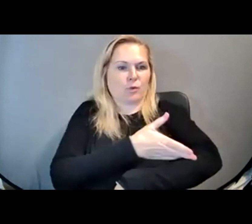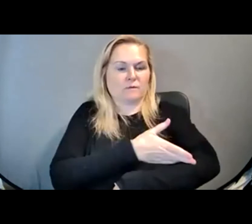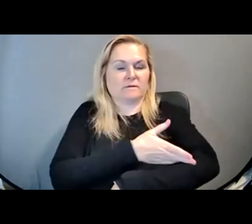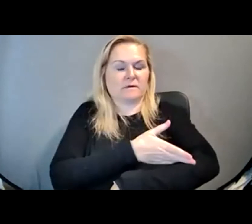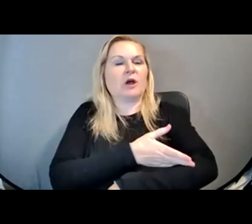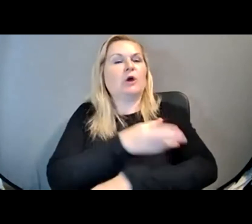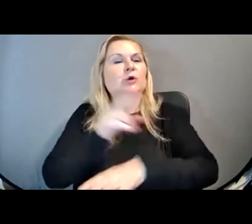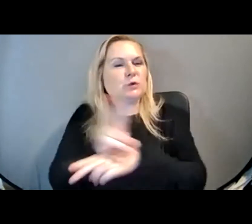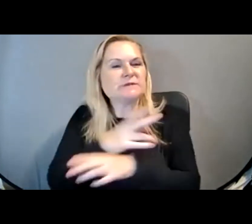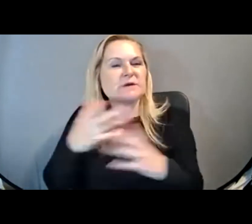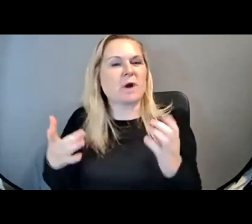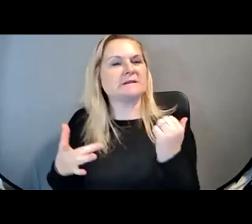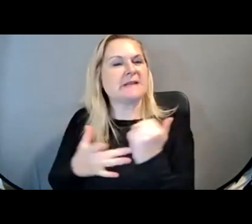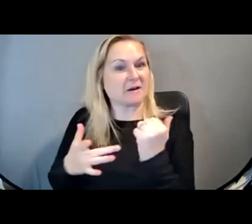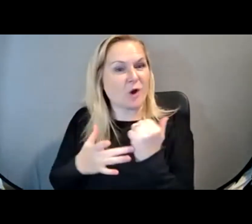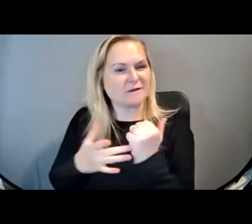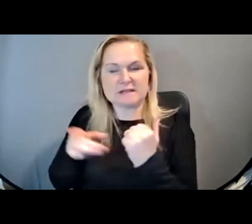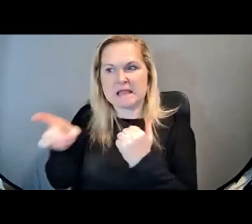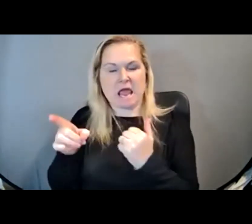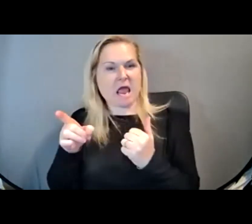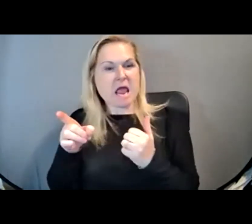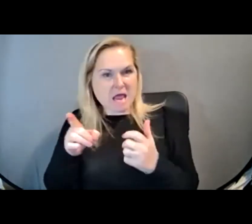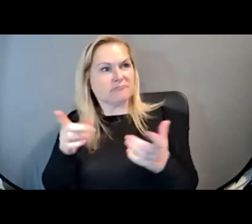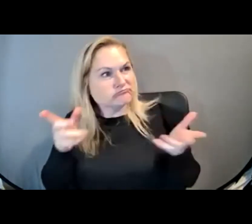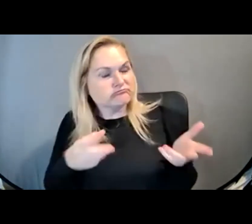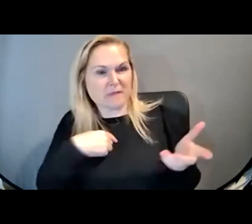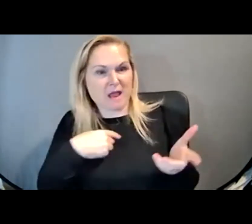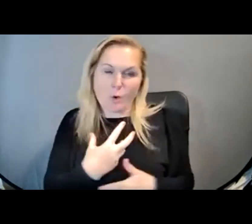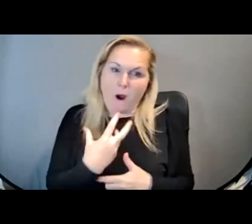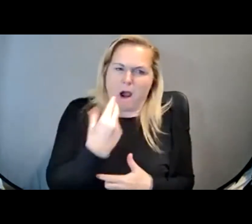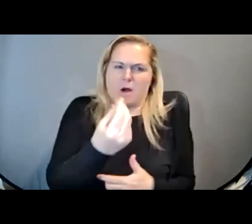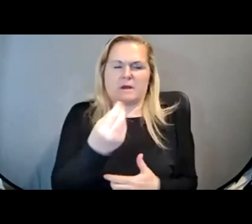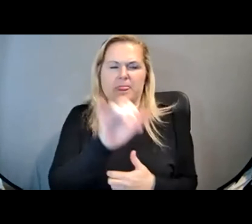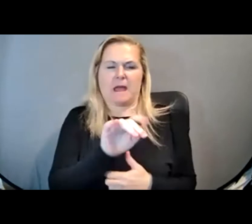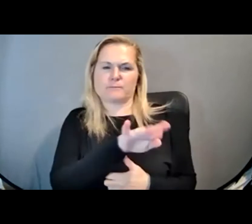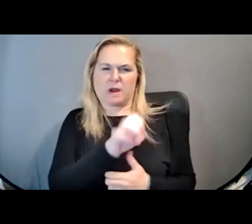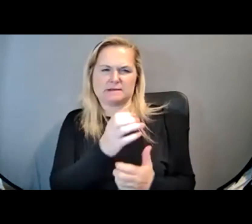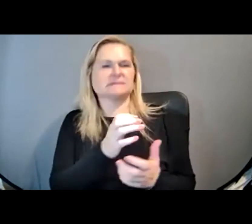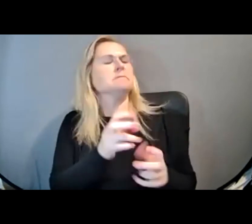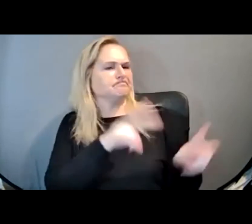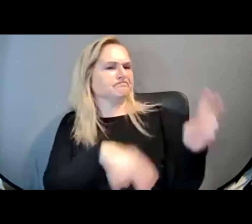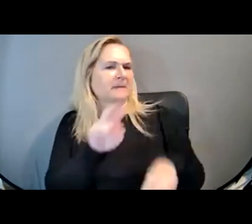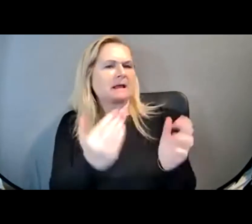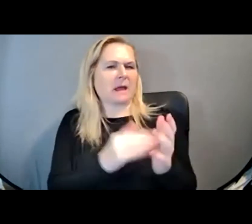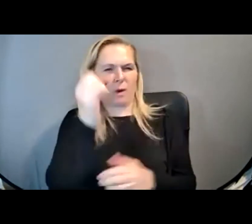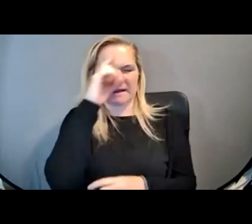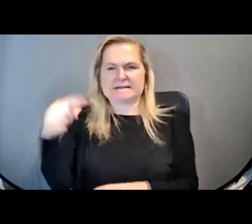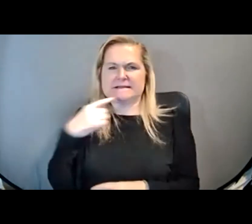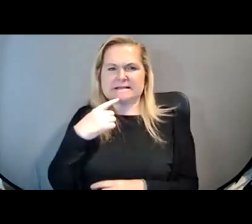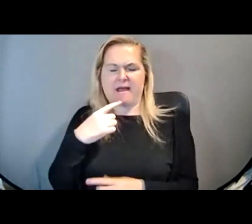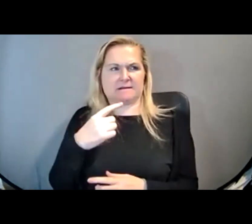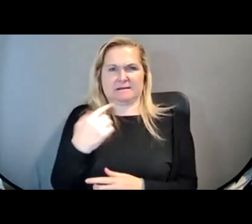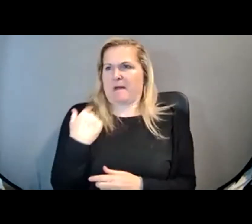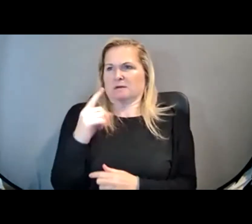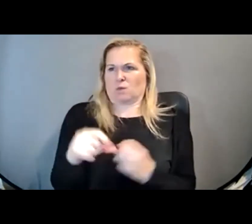And he urged me to go out and look at this brace again because he was certain that things had changed in the past 20